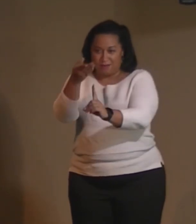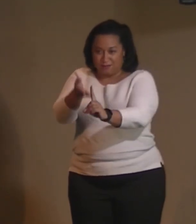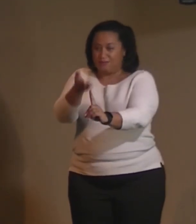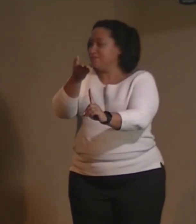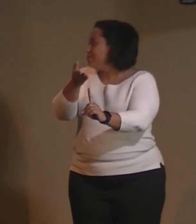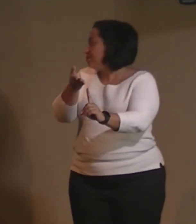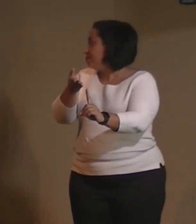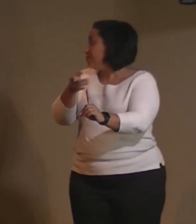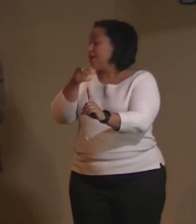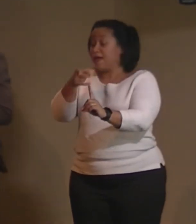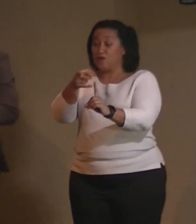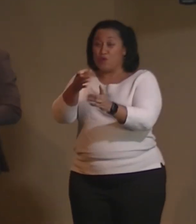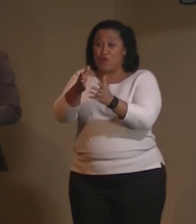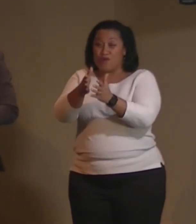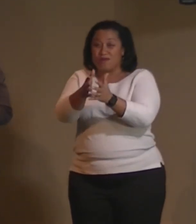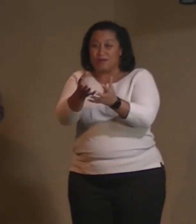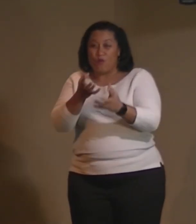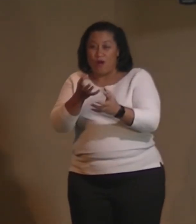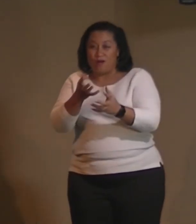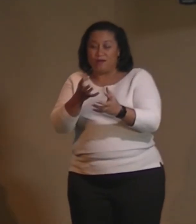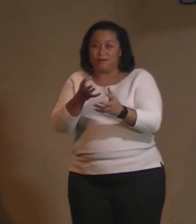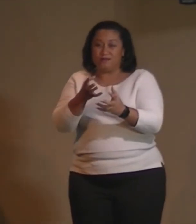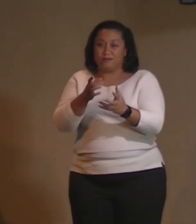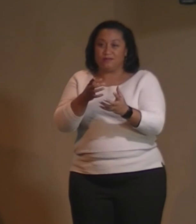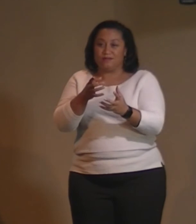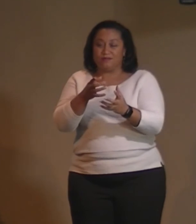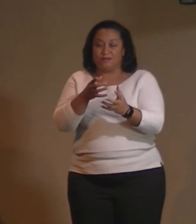As your desire is, so will be your will.